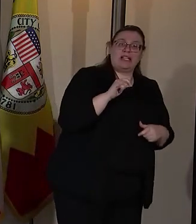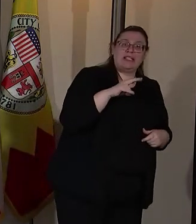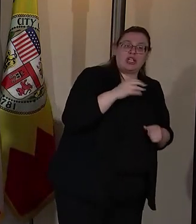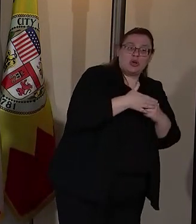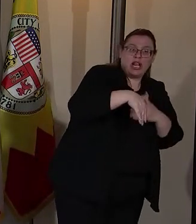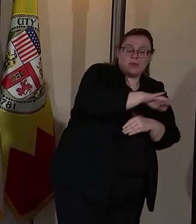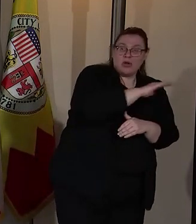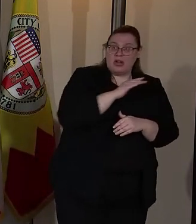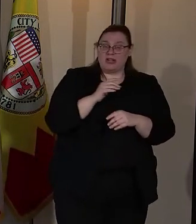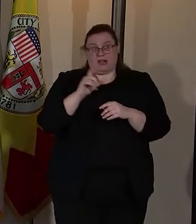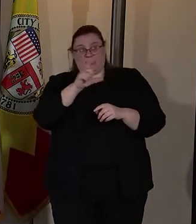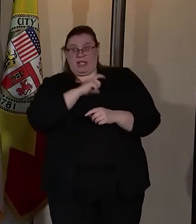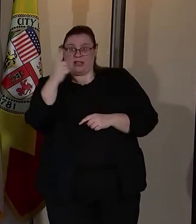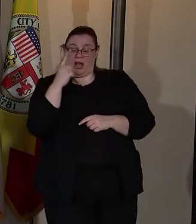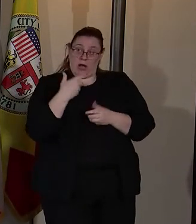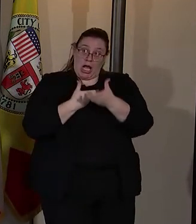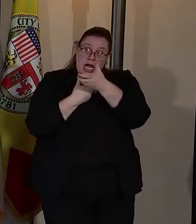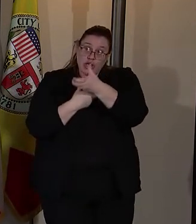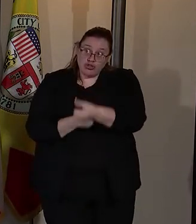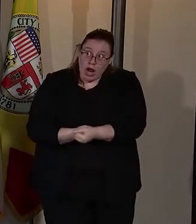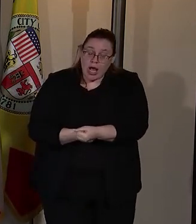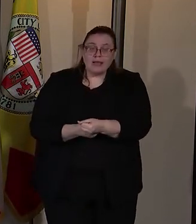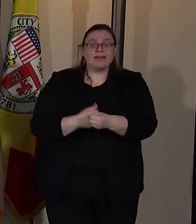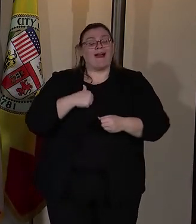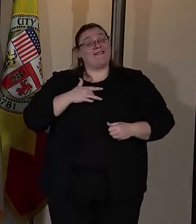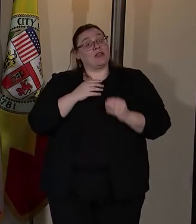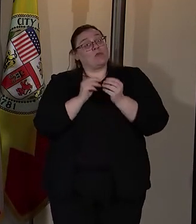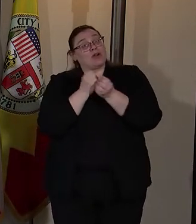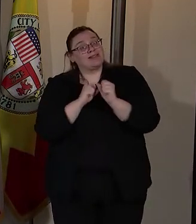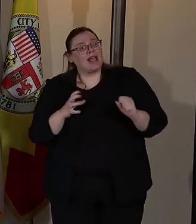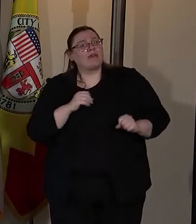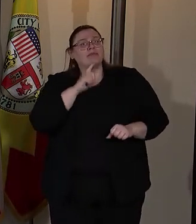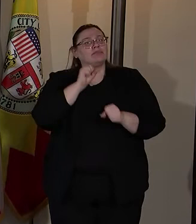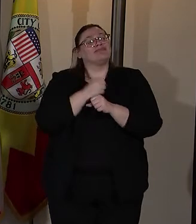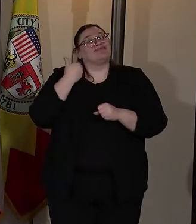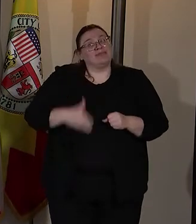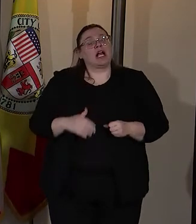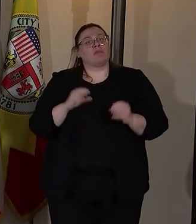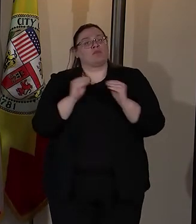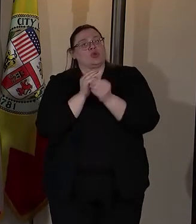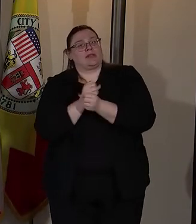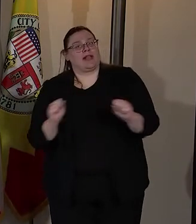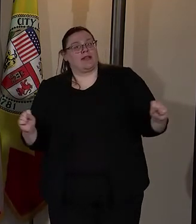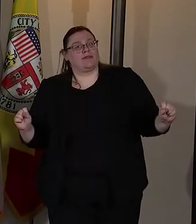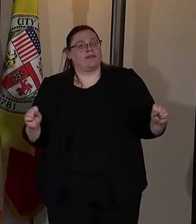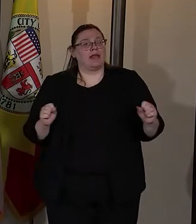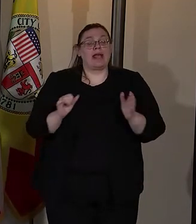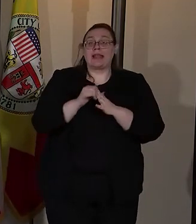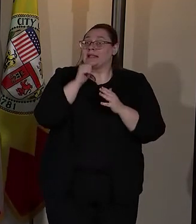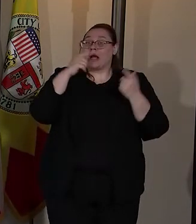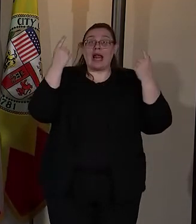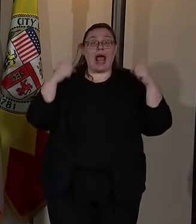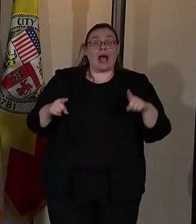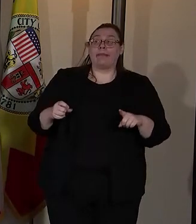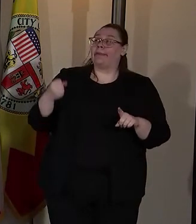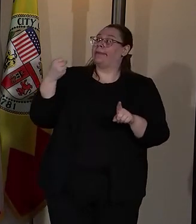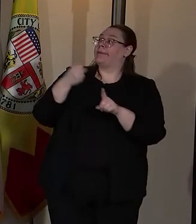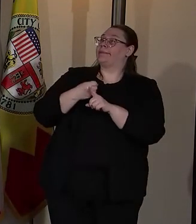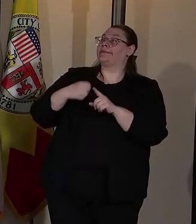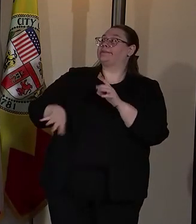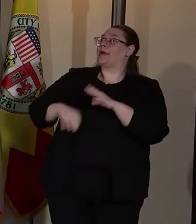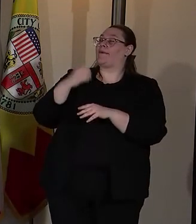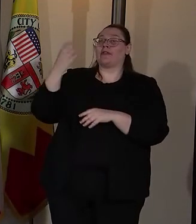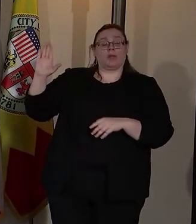they feel and they are safer. None of this is happening in isolation. This is part of a wider